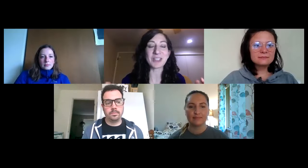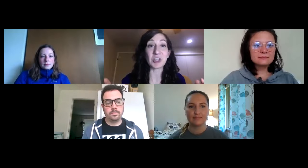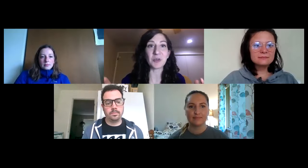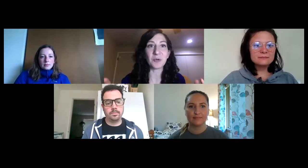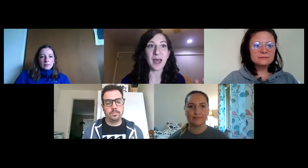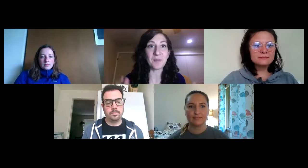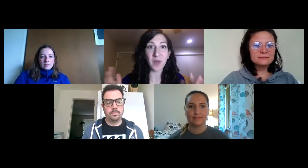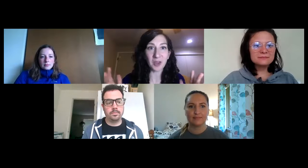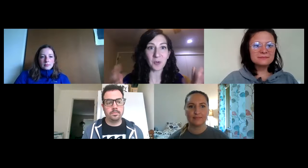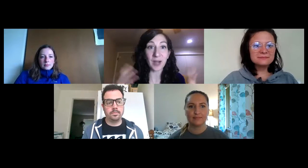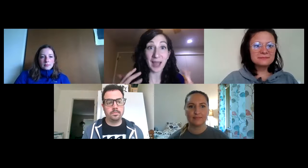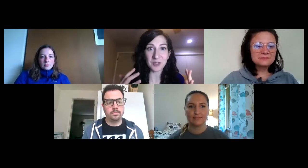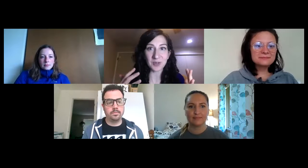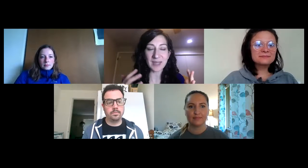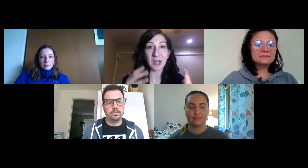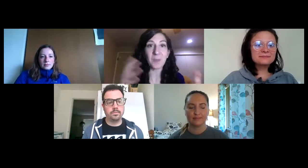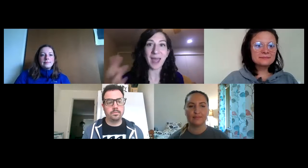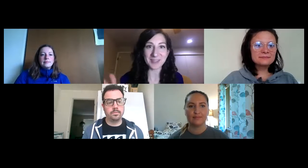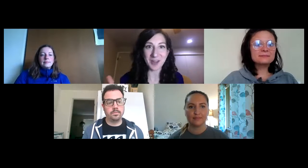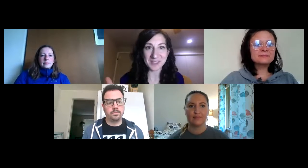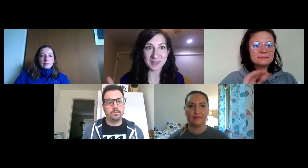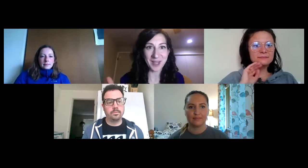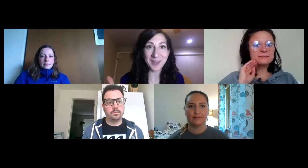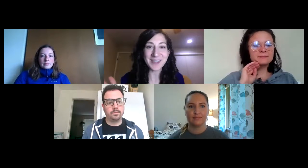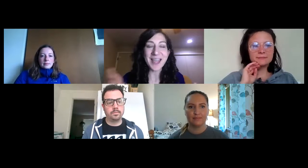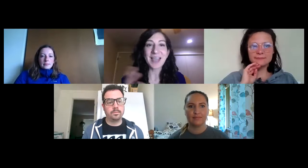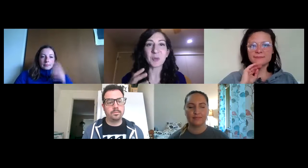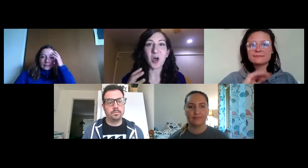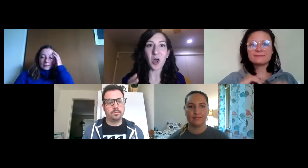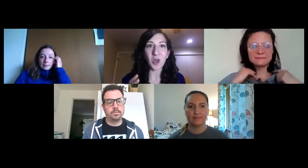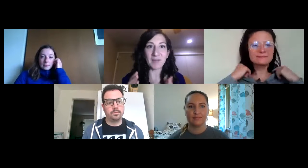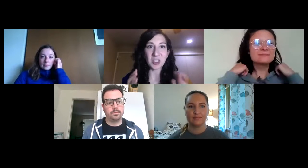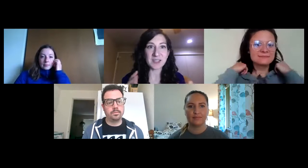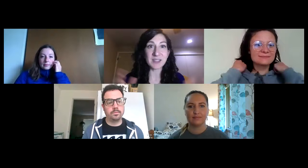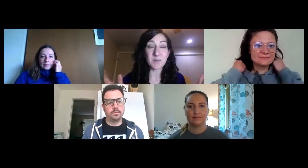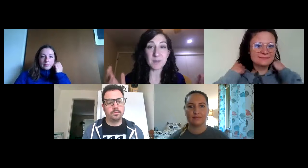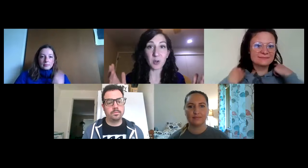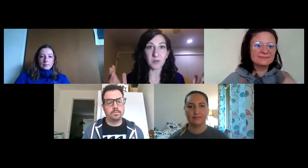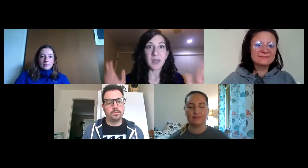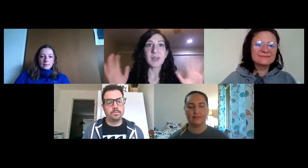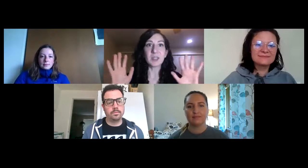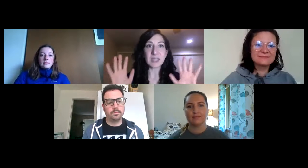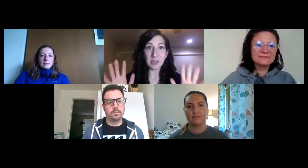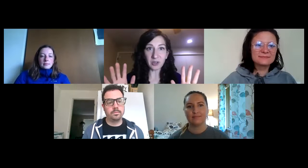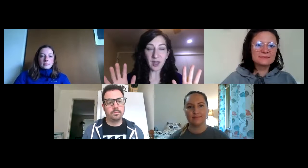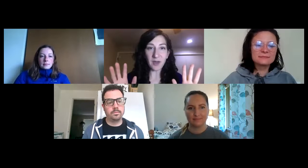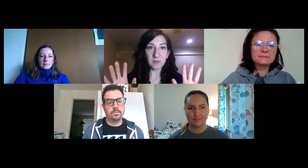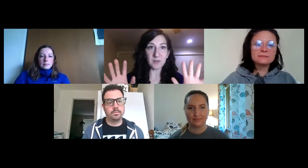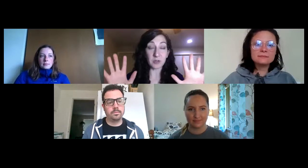to follow what I'm doing and then I'll pass it off to someone else so we'll all have a chance to be both the leader of the